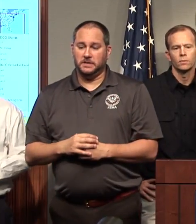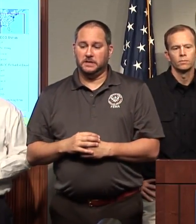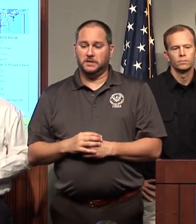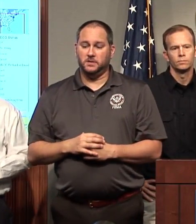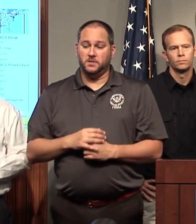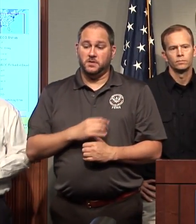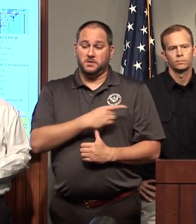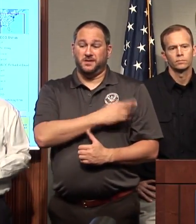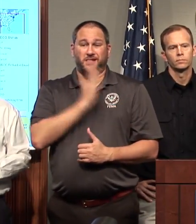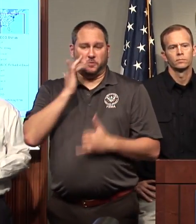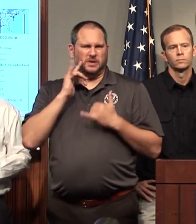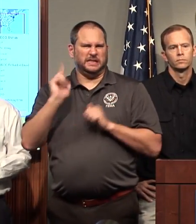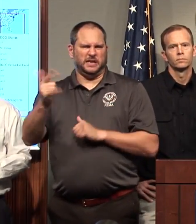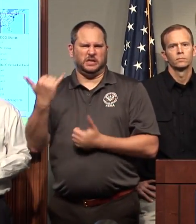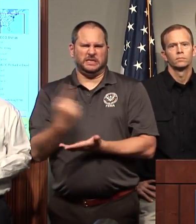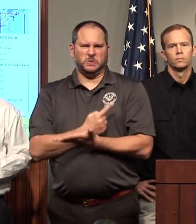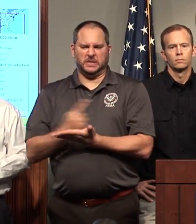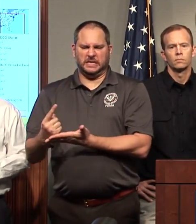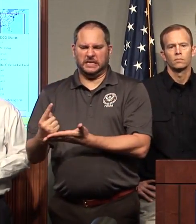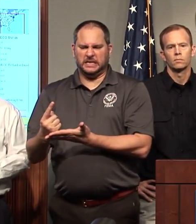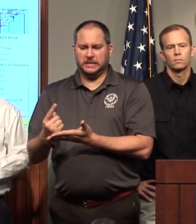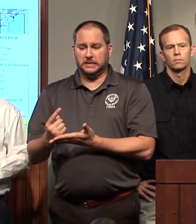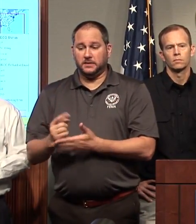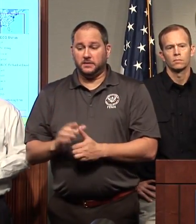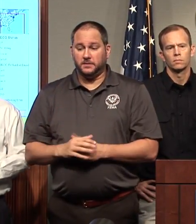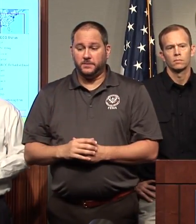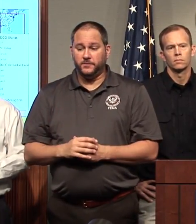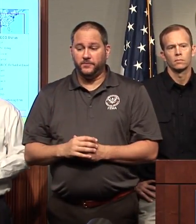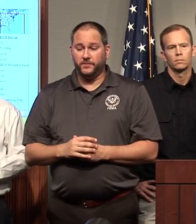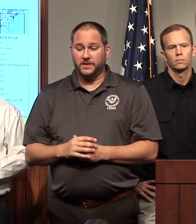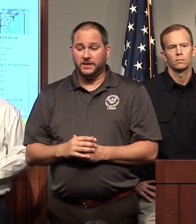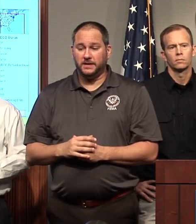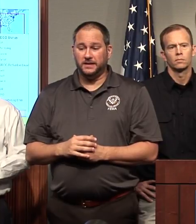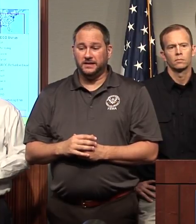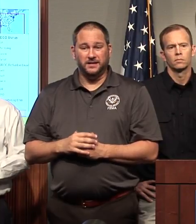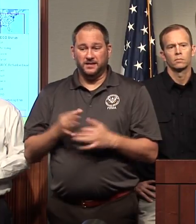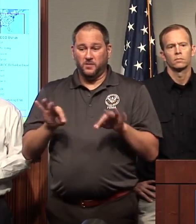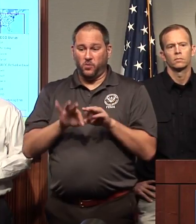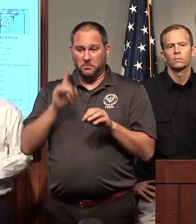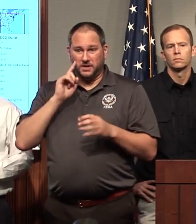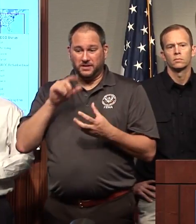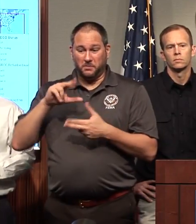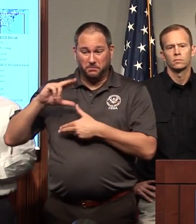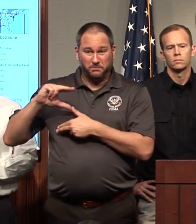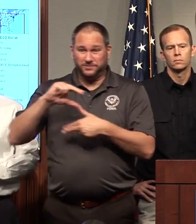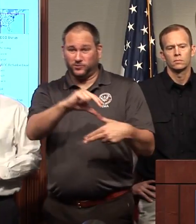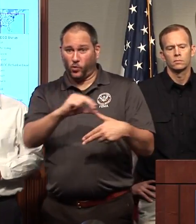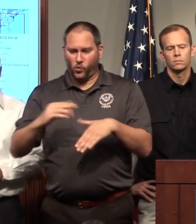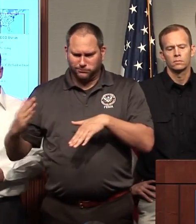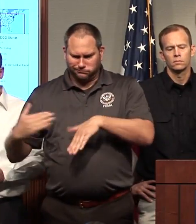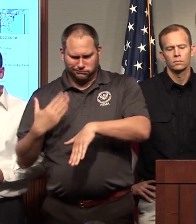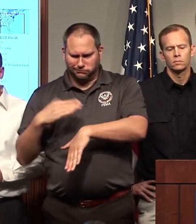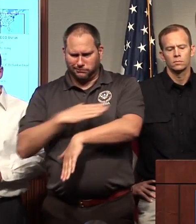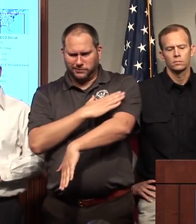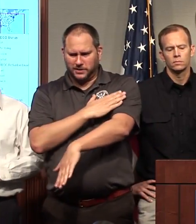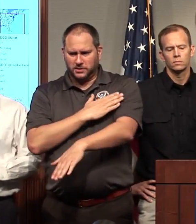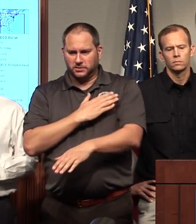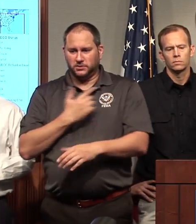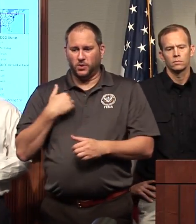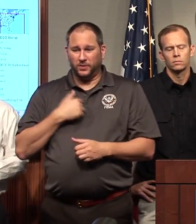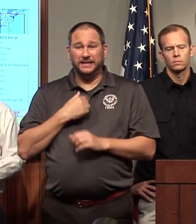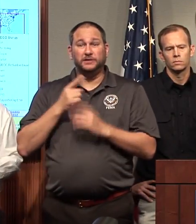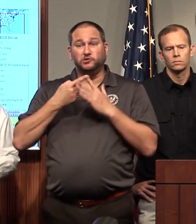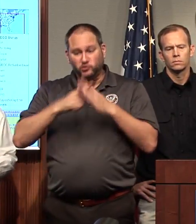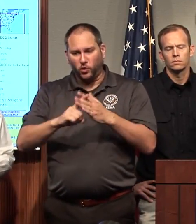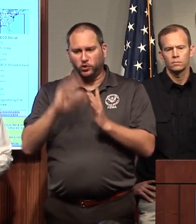week. What's important is because of the path of this storm, we are just beginning search and rescue in earnest today. And so it's important that that